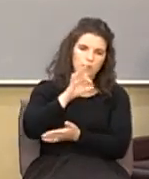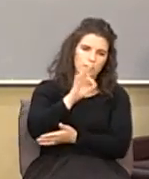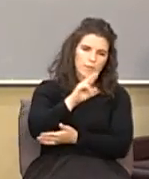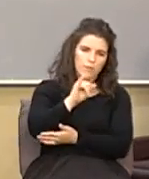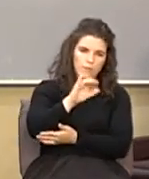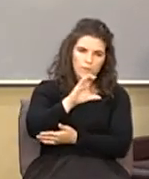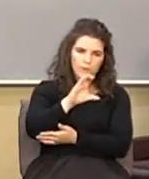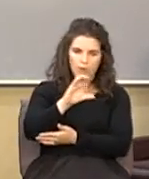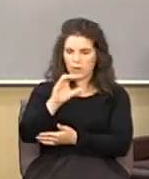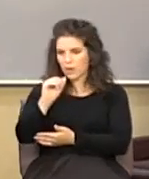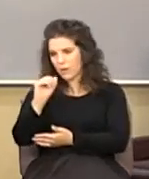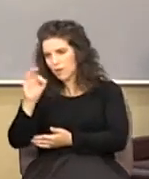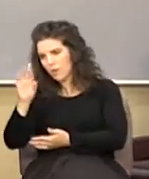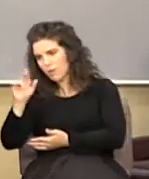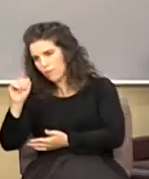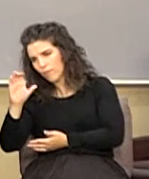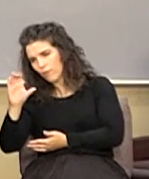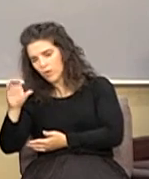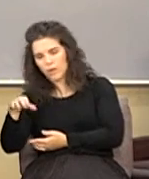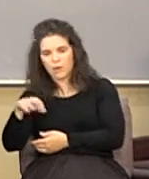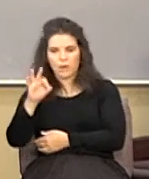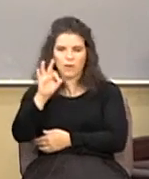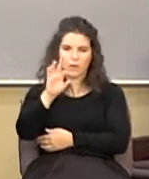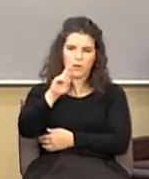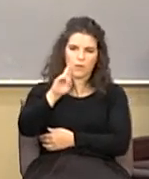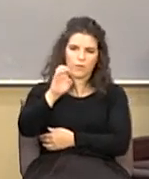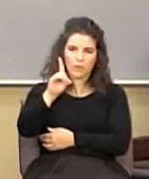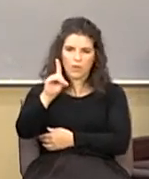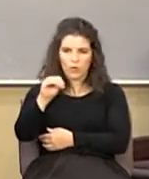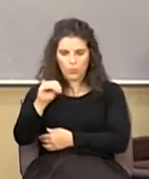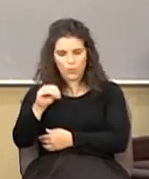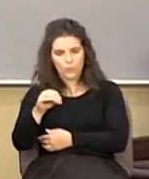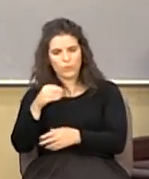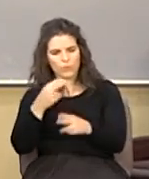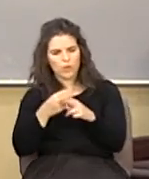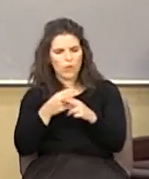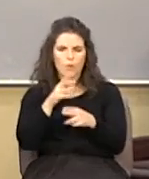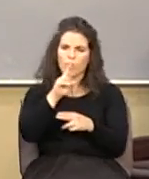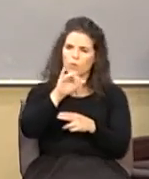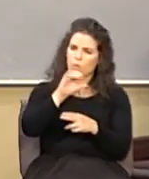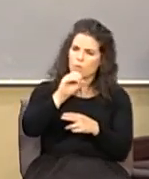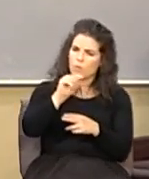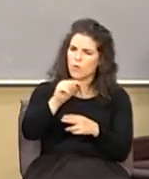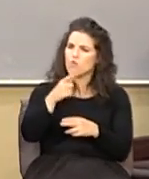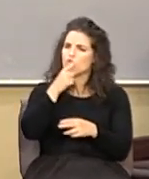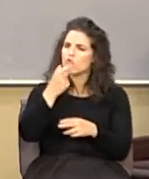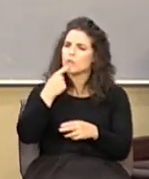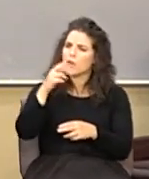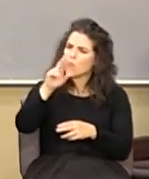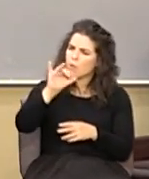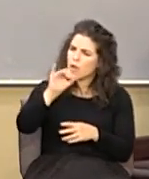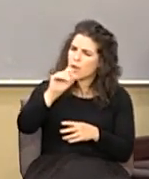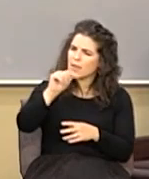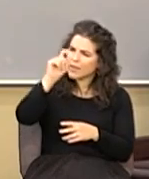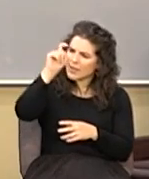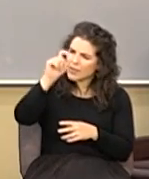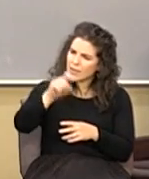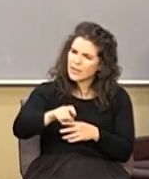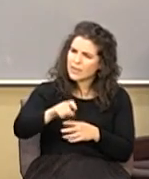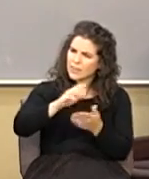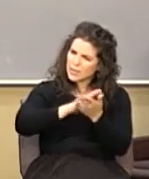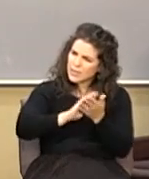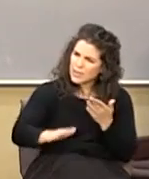talk back and forth. And Fredo, they call him. Fredo is talking about the riots and he says, who says riots need to be neat?